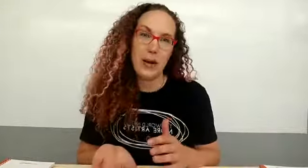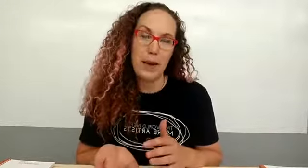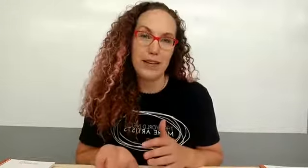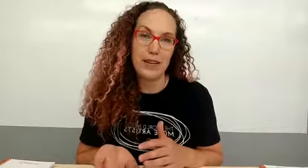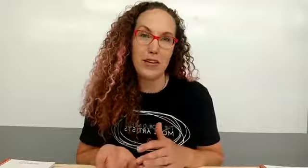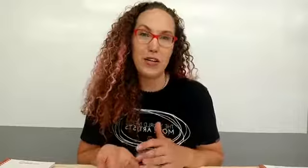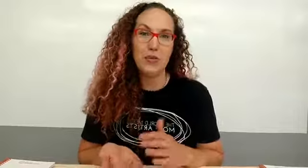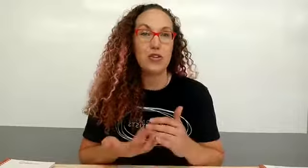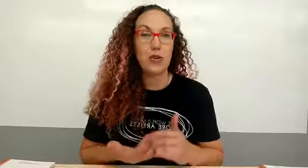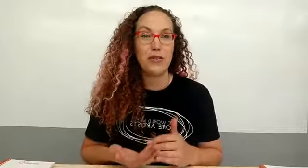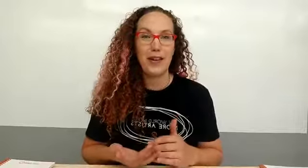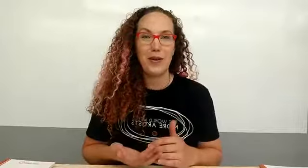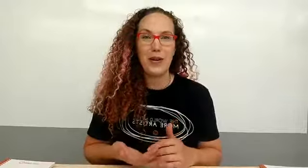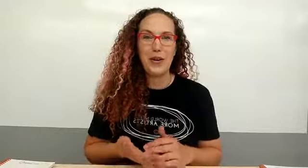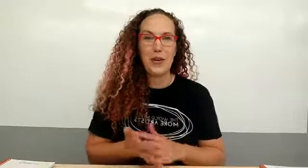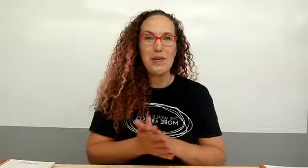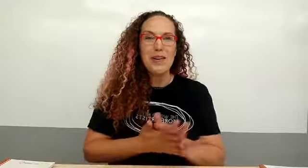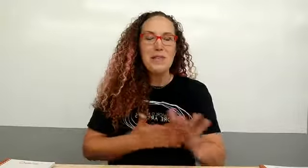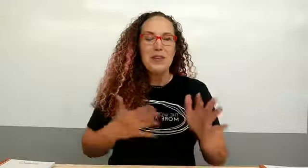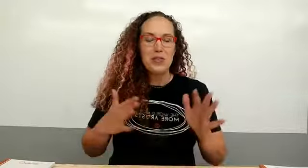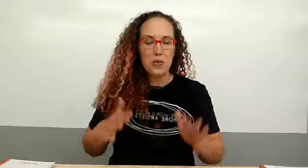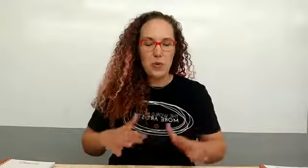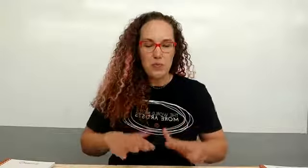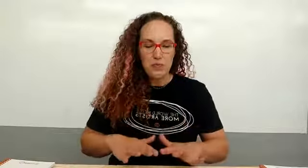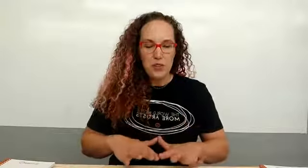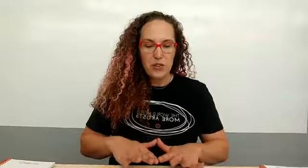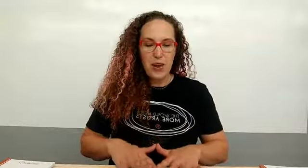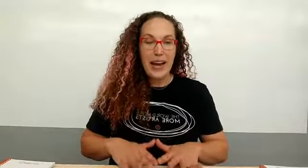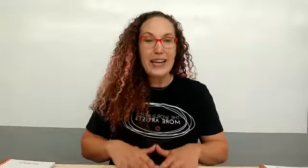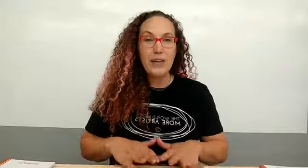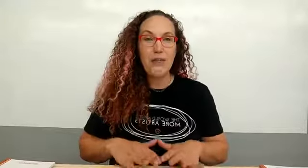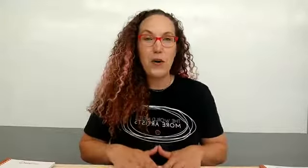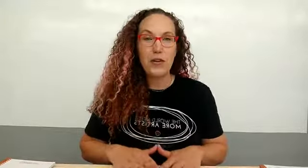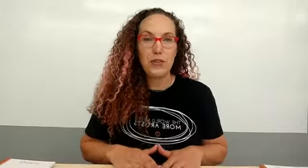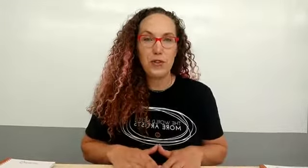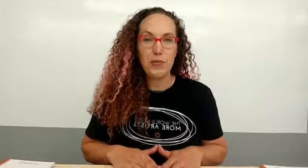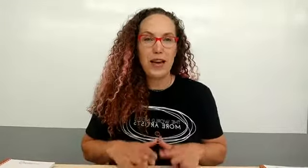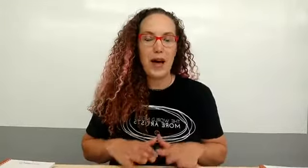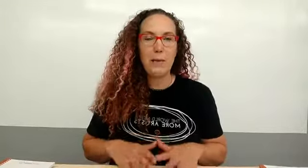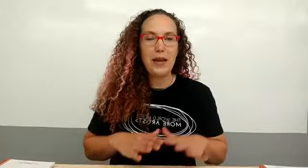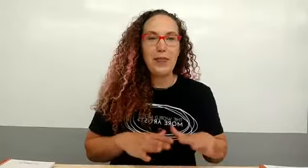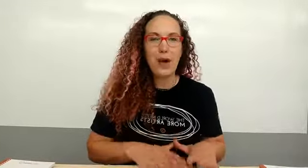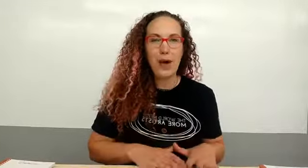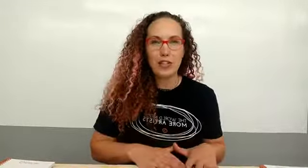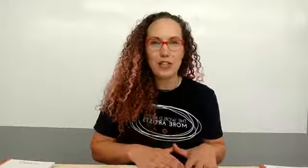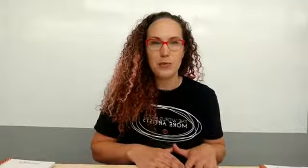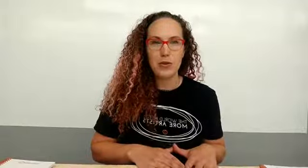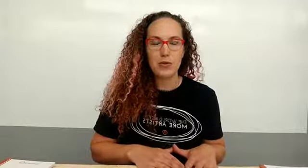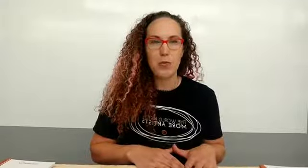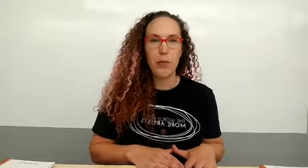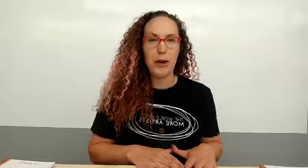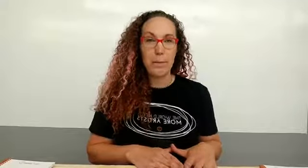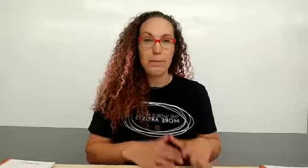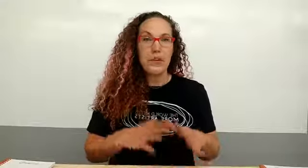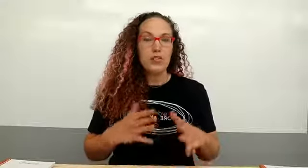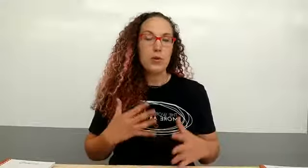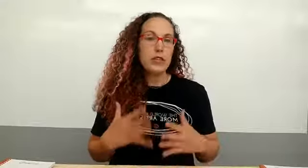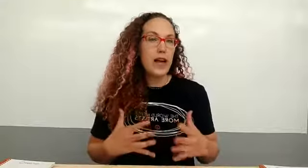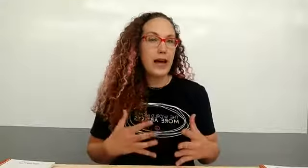I pass on to you to shorten that learning curve so so I need a focus group to help me launch this preschool program so we're going to talk